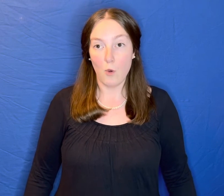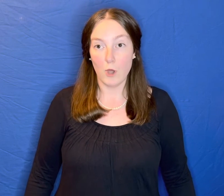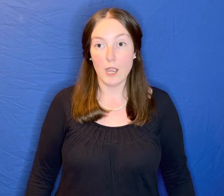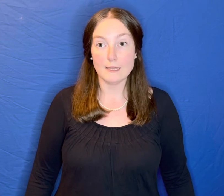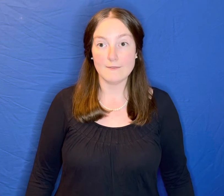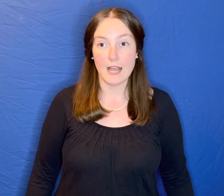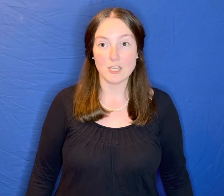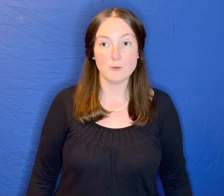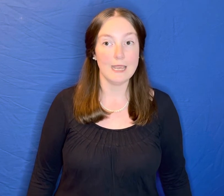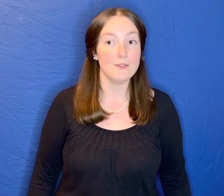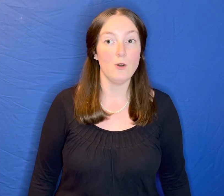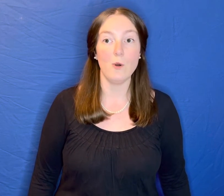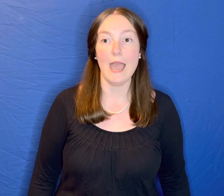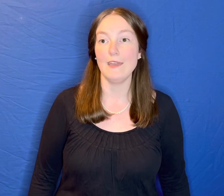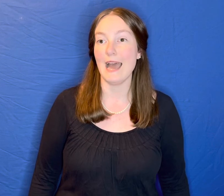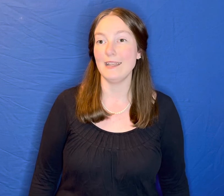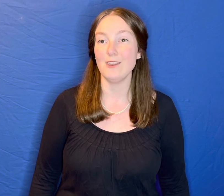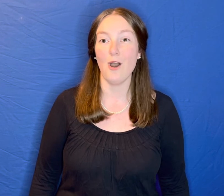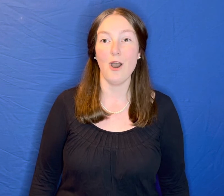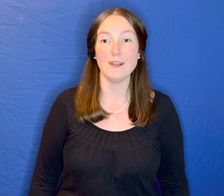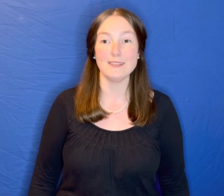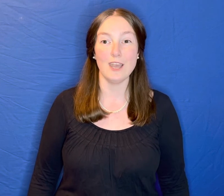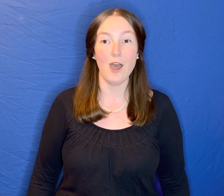words have touched me the way that yours do.